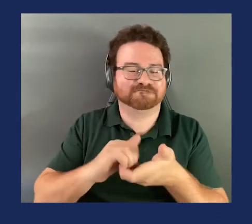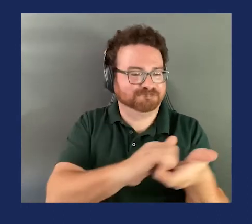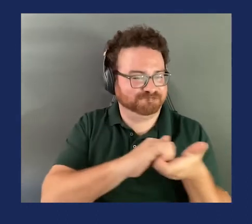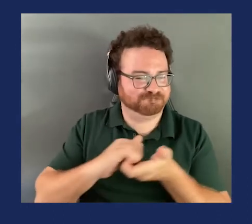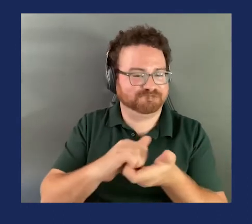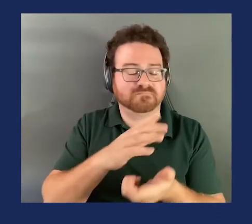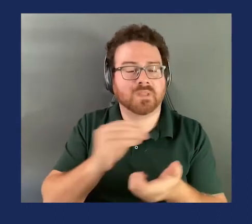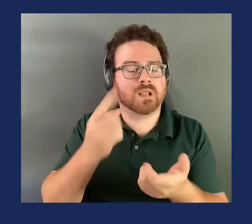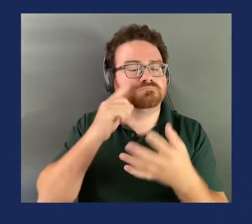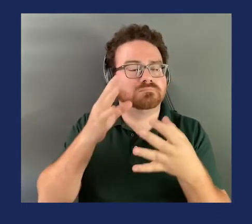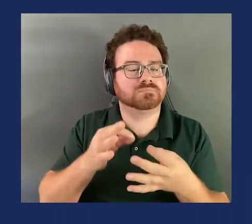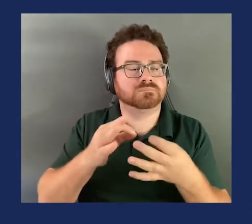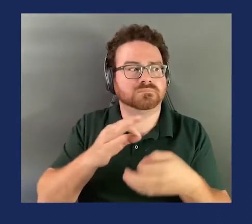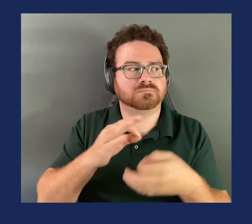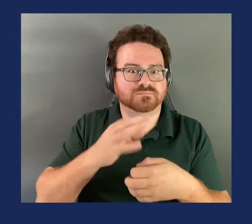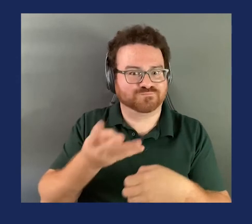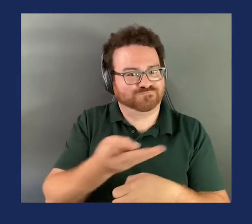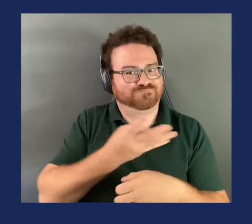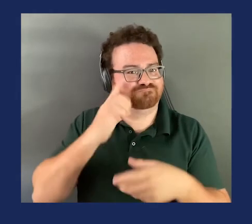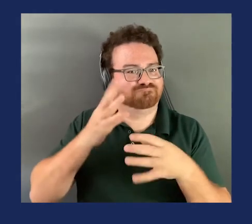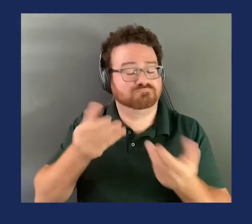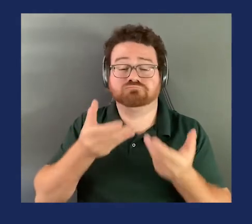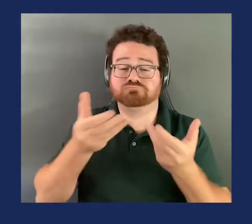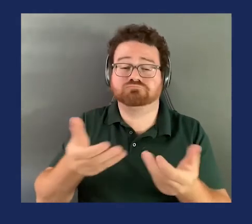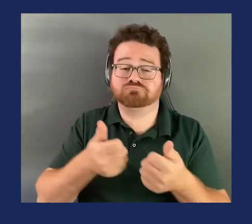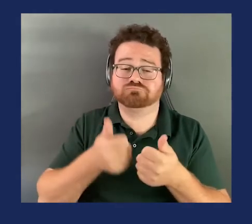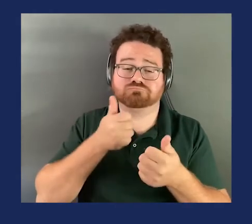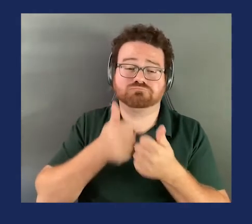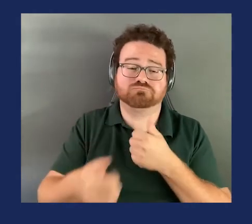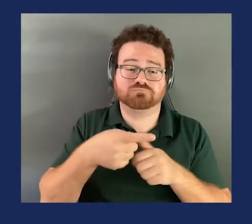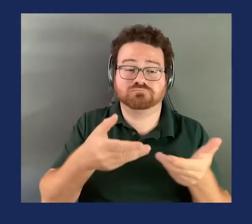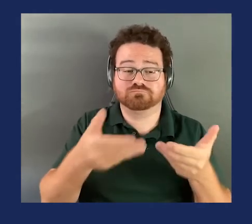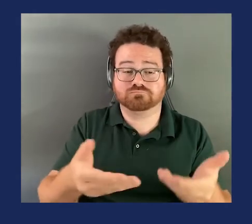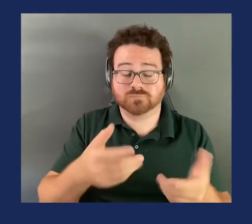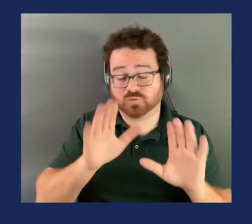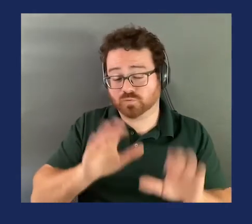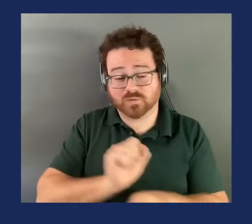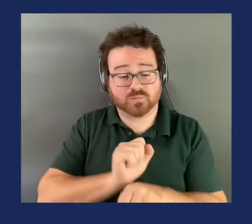forward unanimously. So just great work and happy to see you moving forward. Thank you.